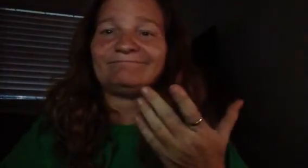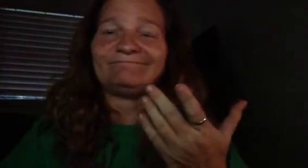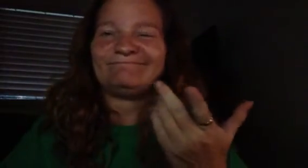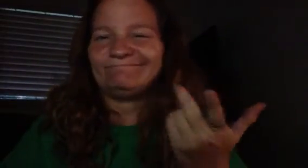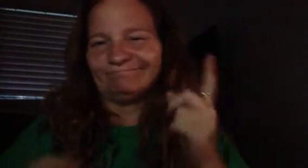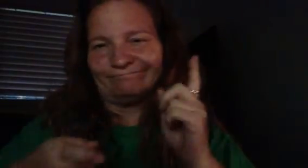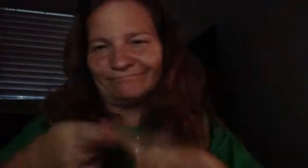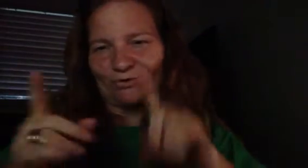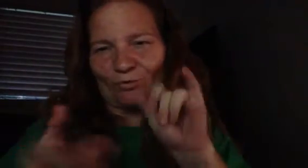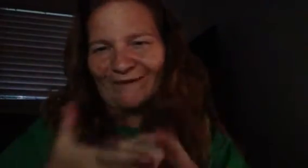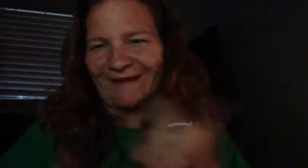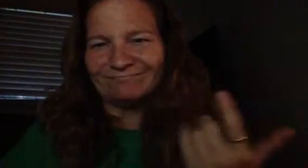I'm going